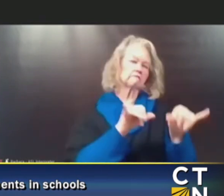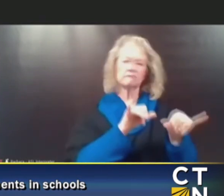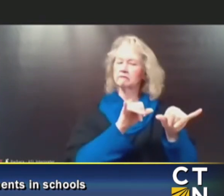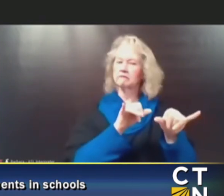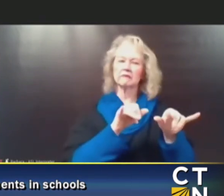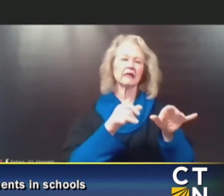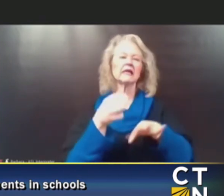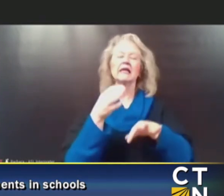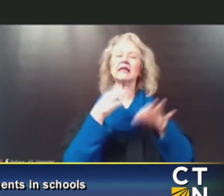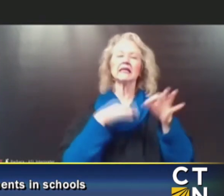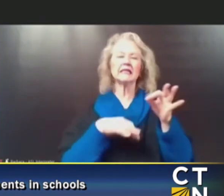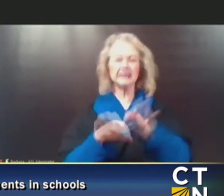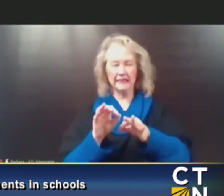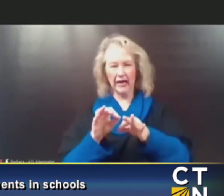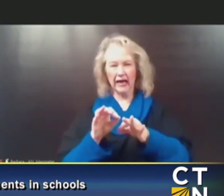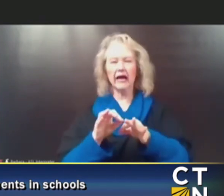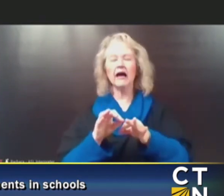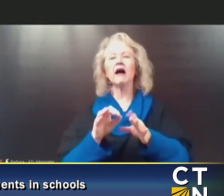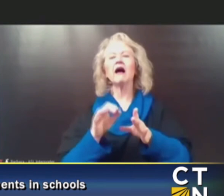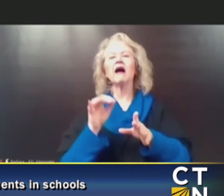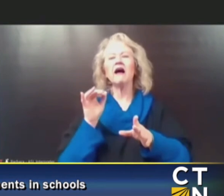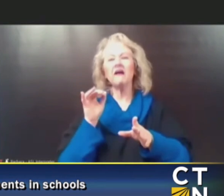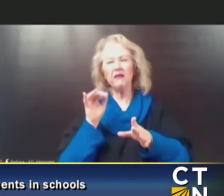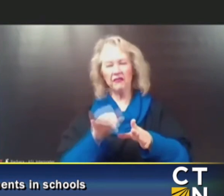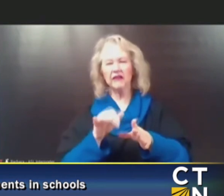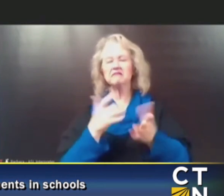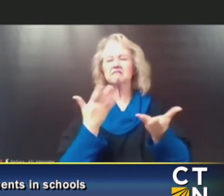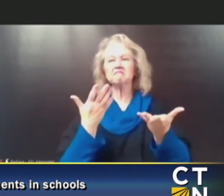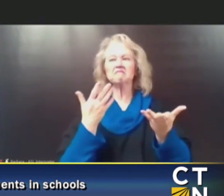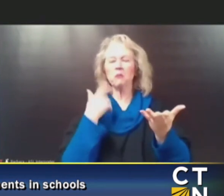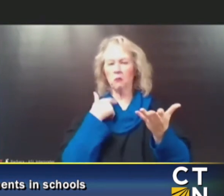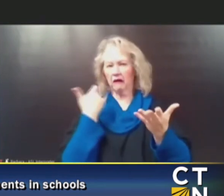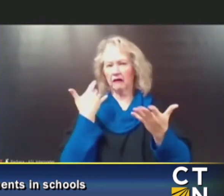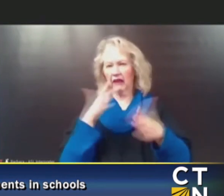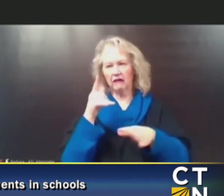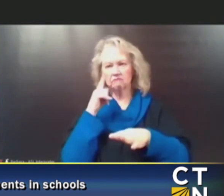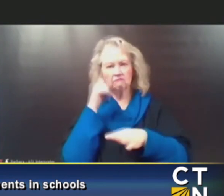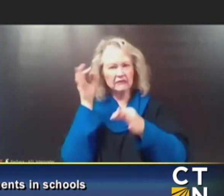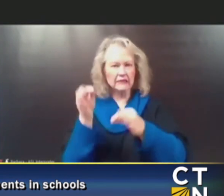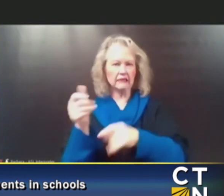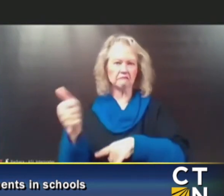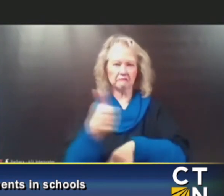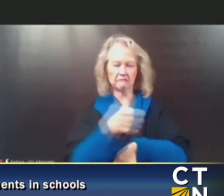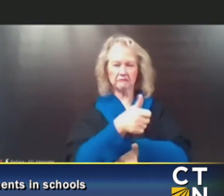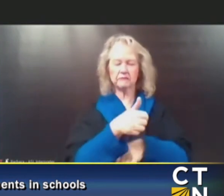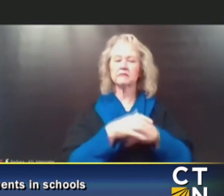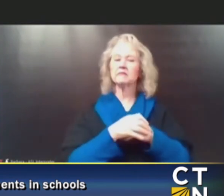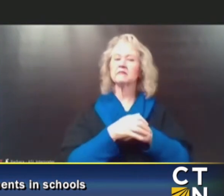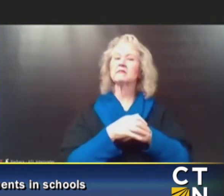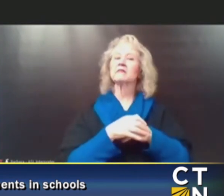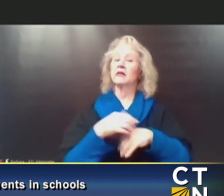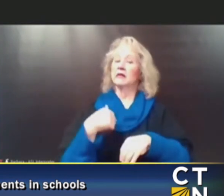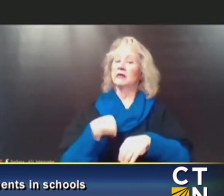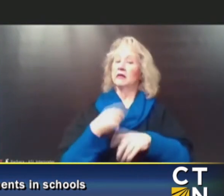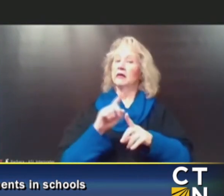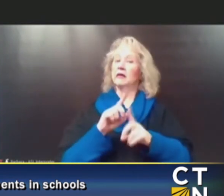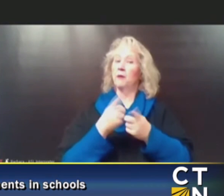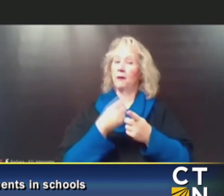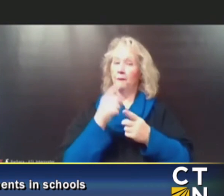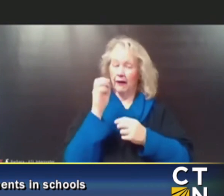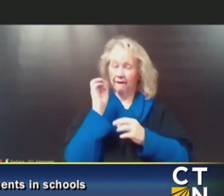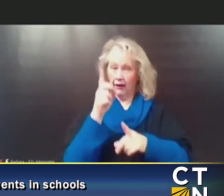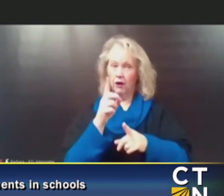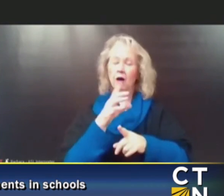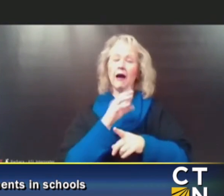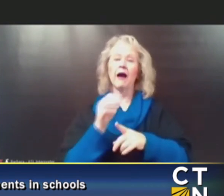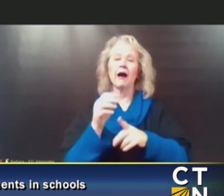as this off-ramp for some of these mitigation strategies. The department in consultation with public health and all our